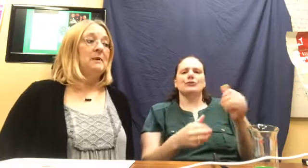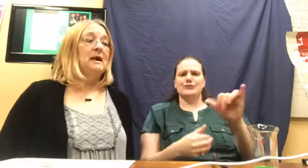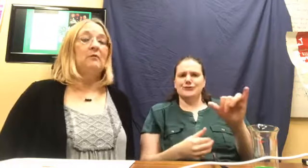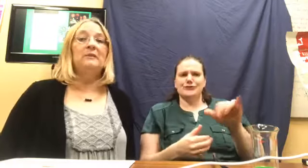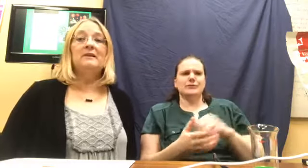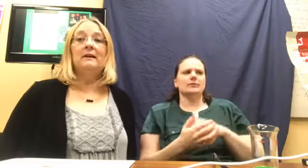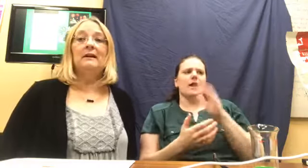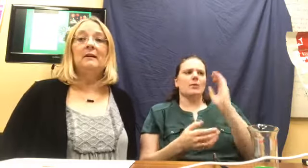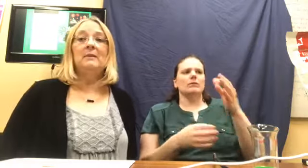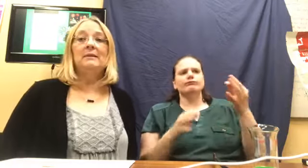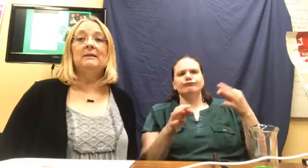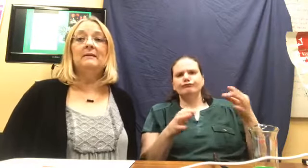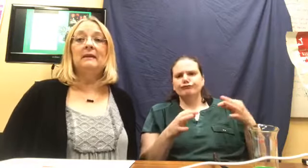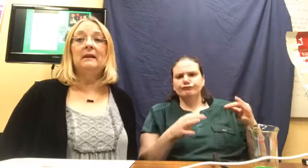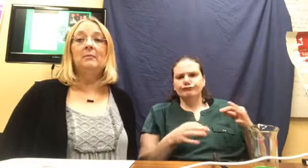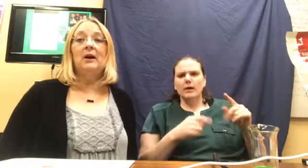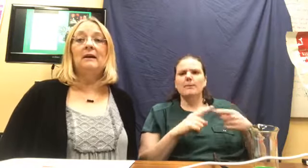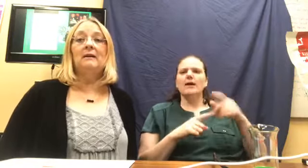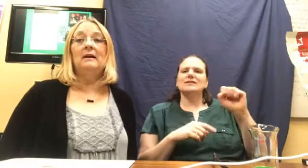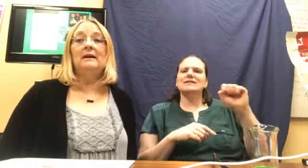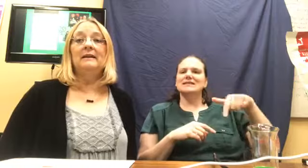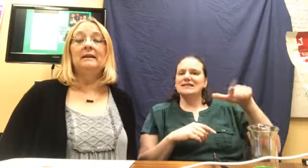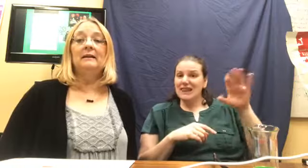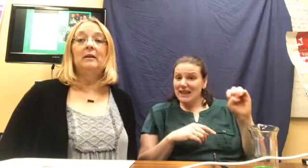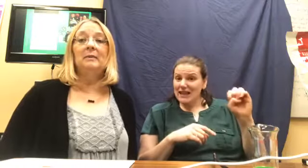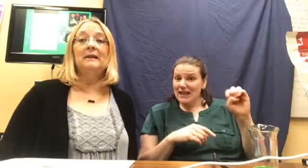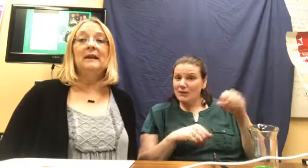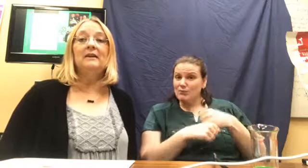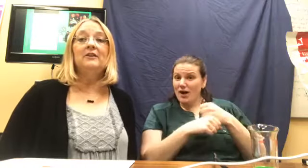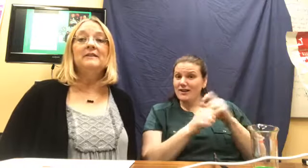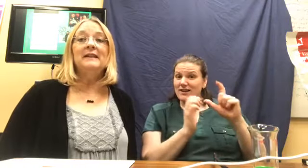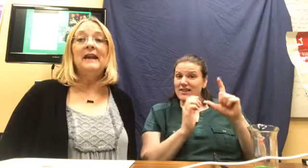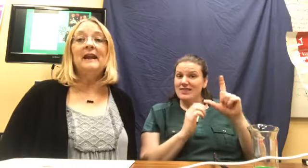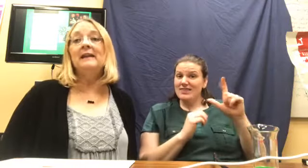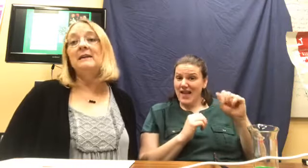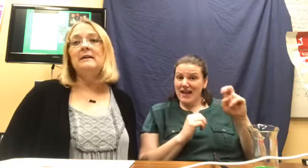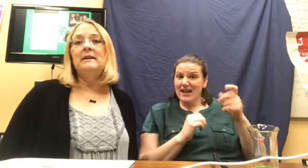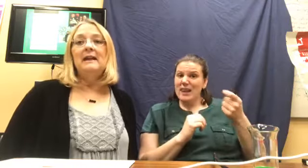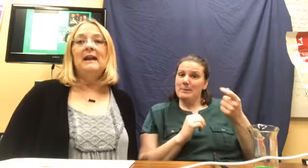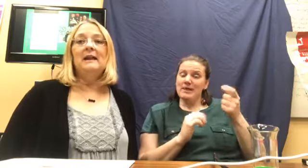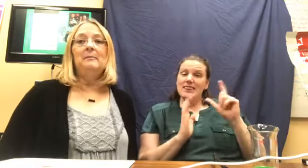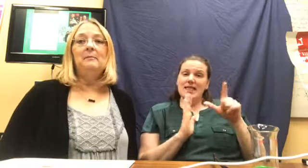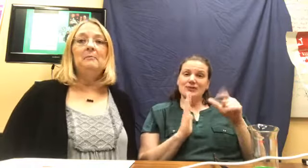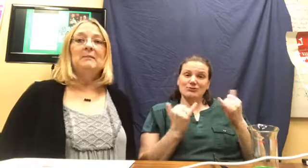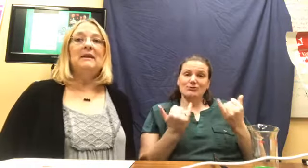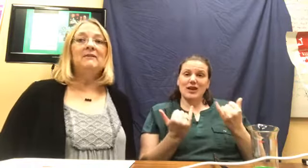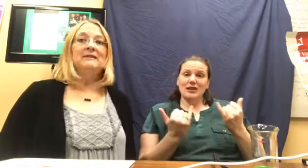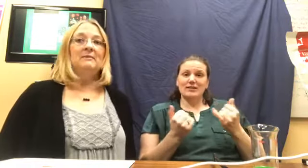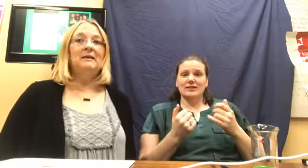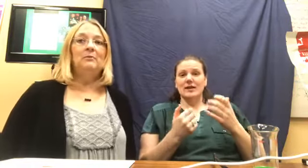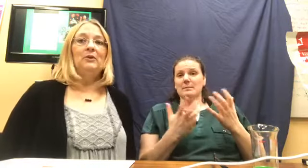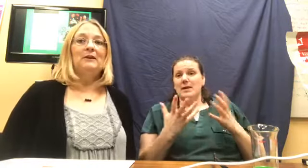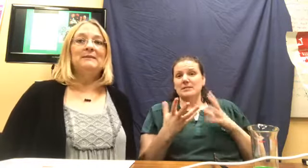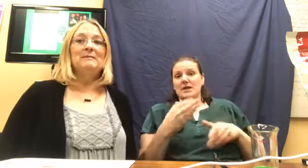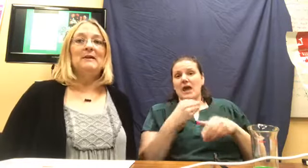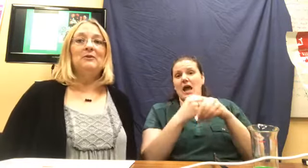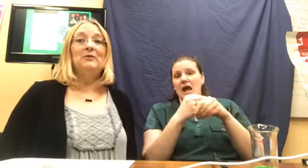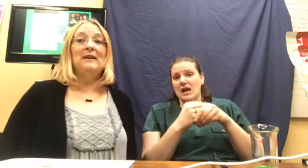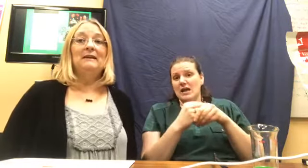I will be talking about the Sleek product line a little bit later today and maybe give some input on some other things